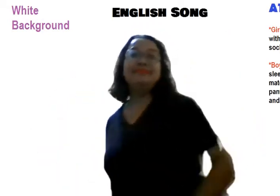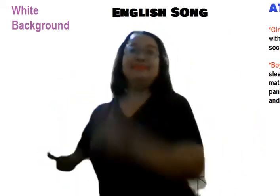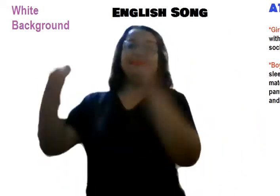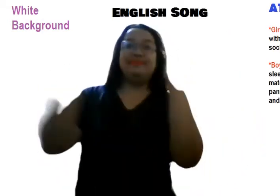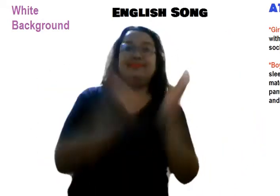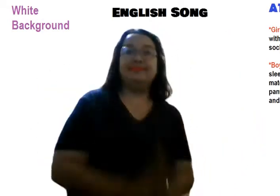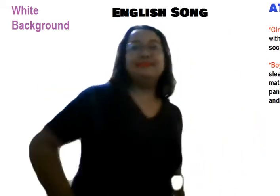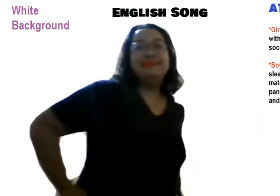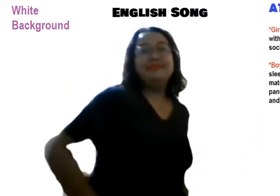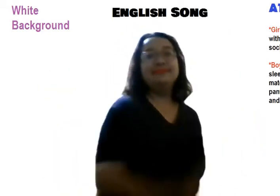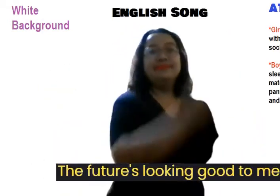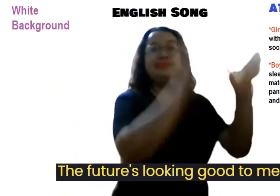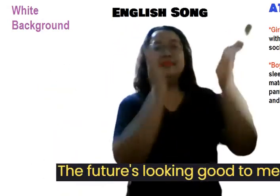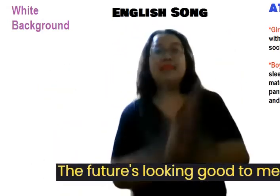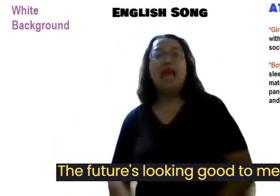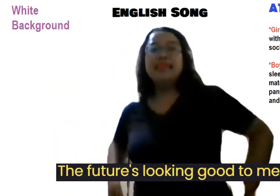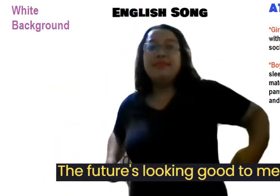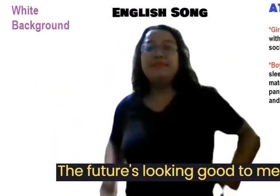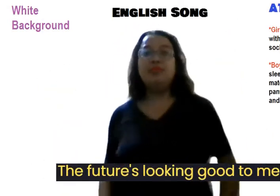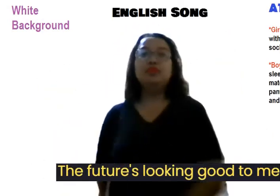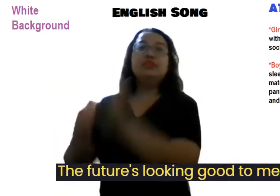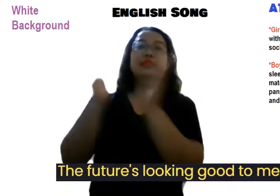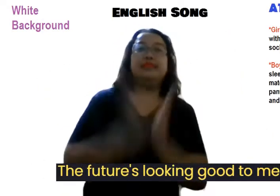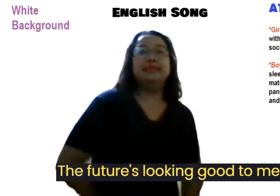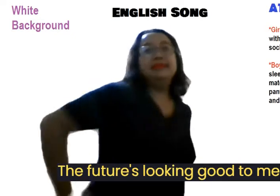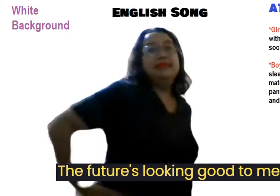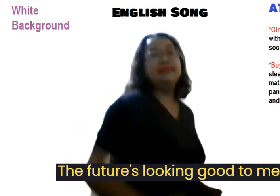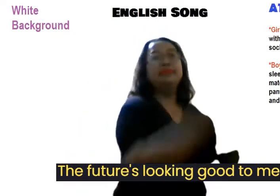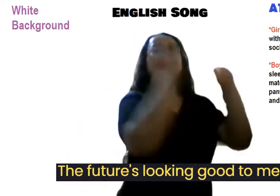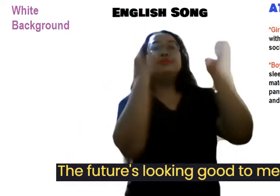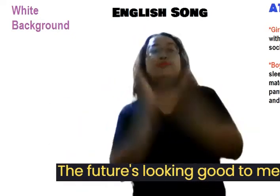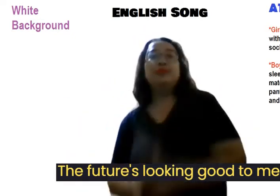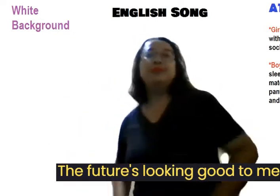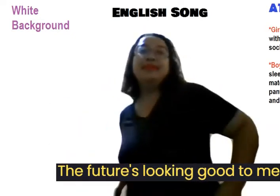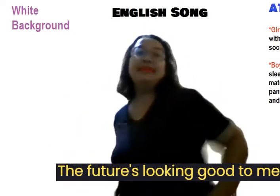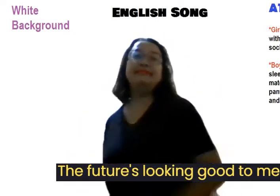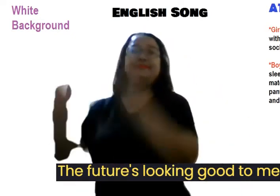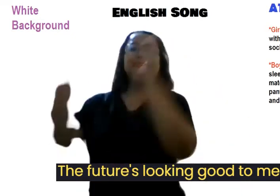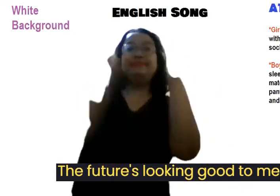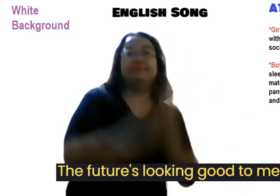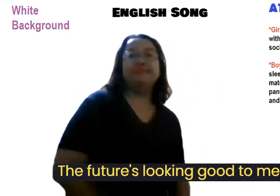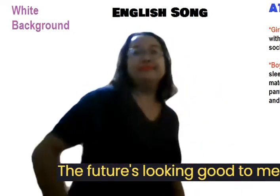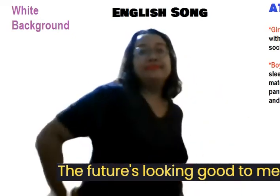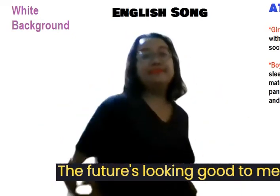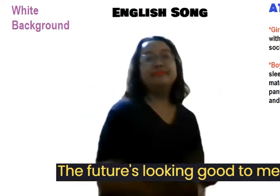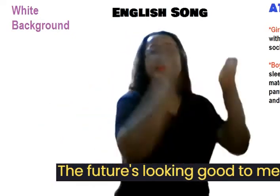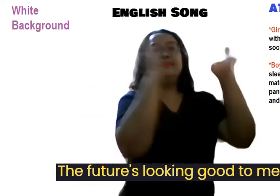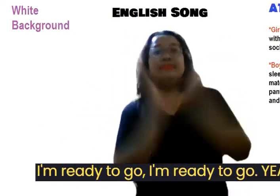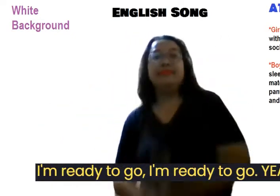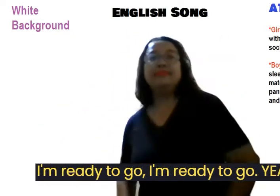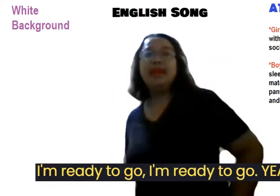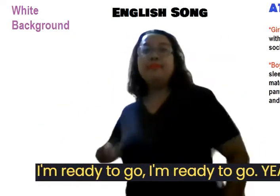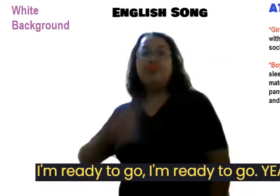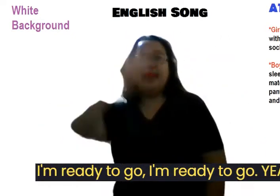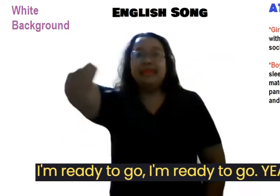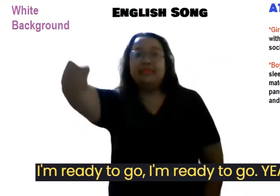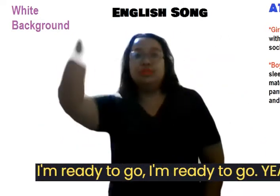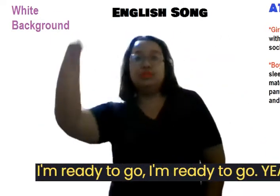Here we go. The future's looking good to me. I'm ready to